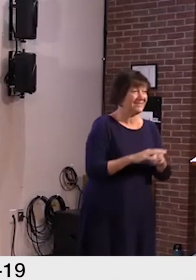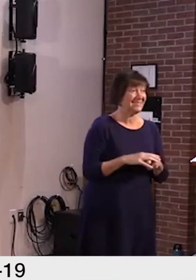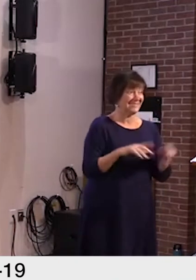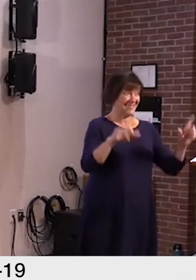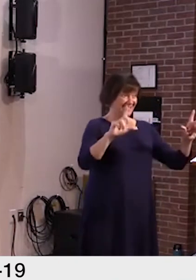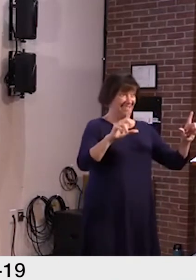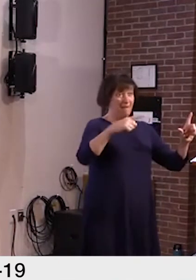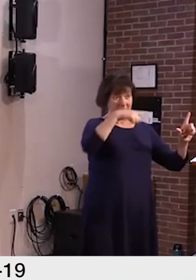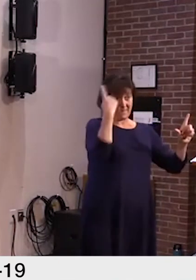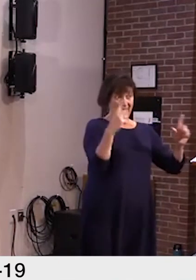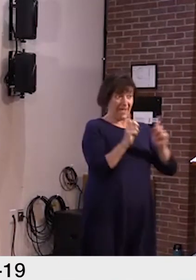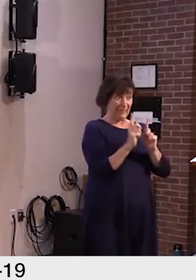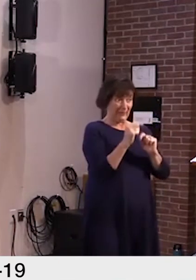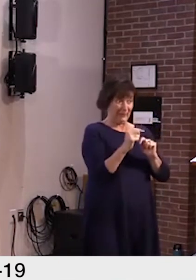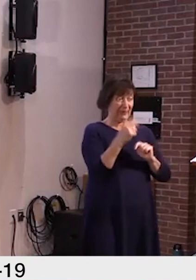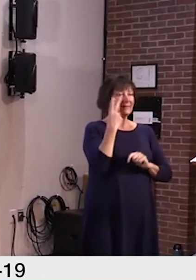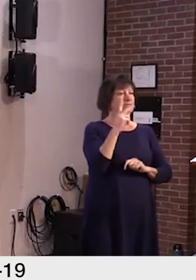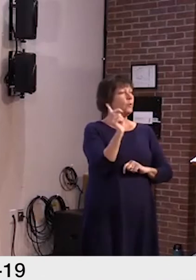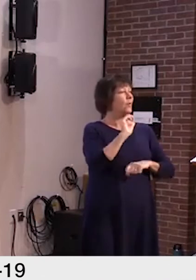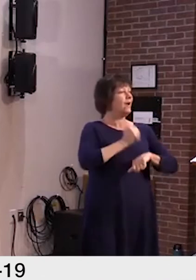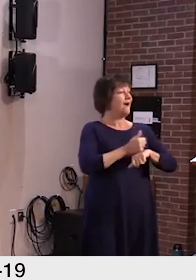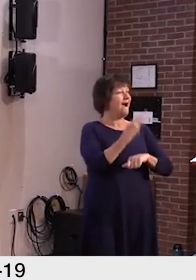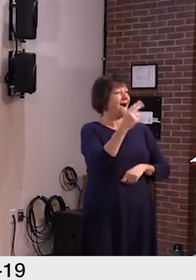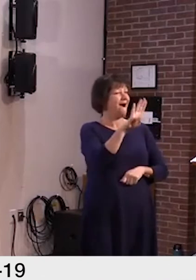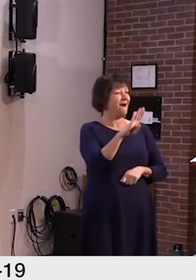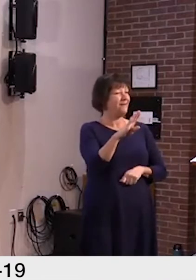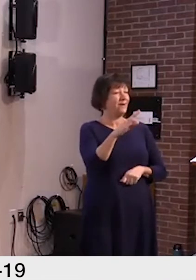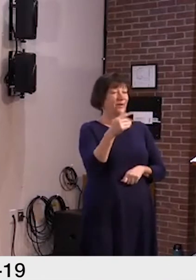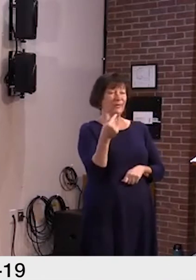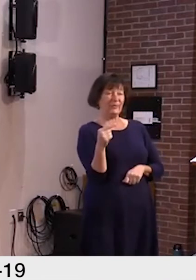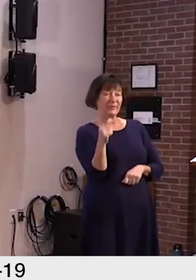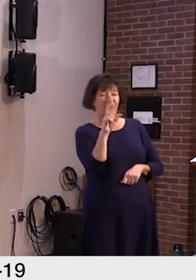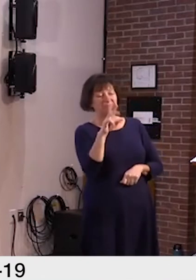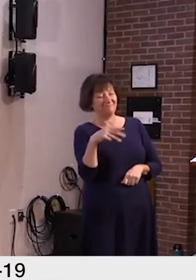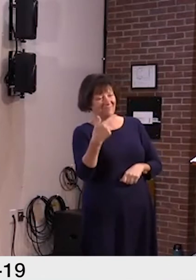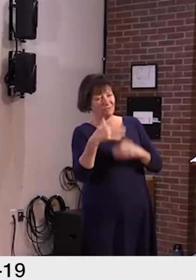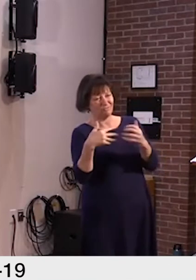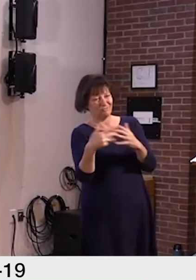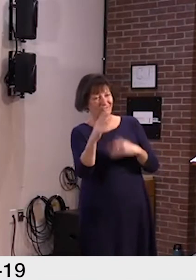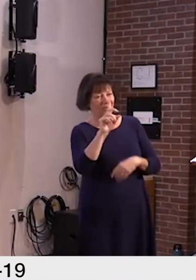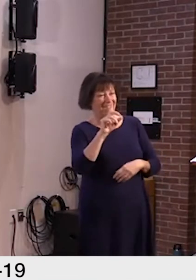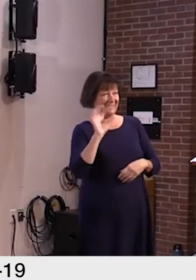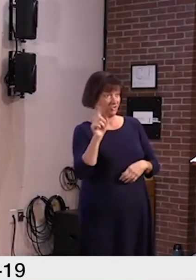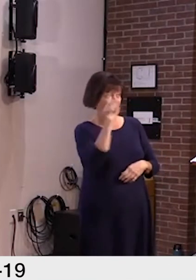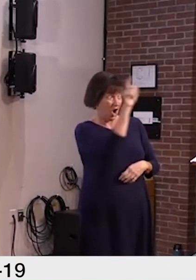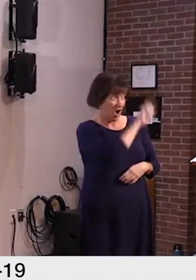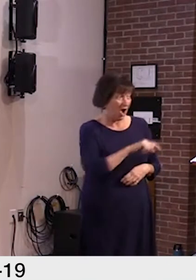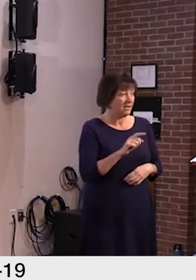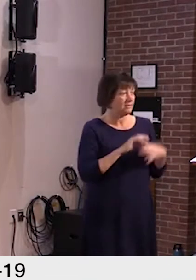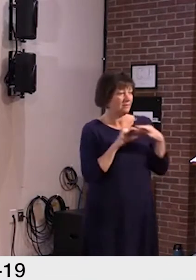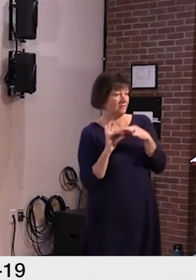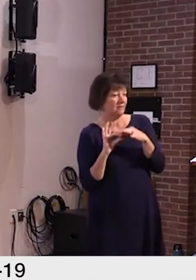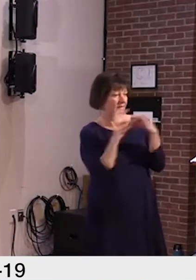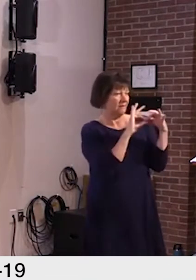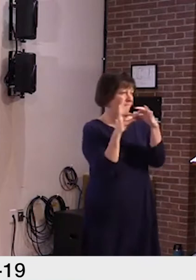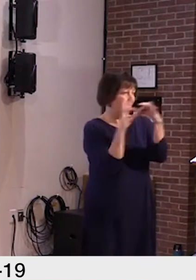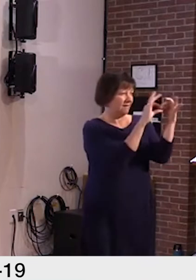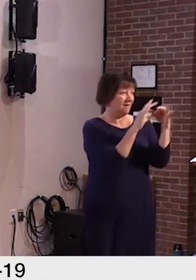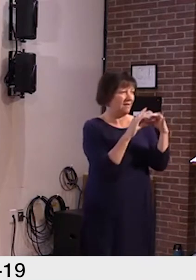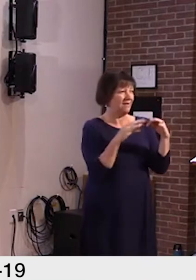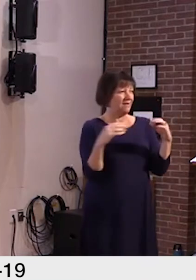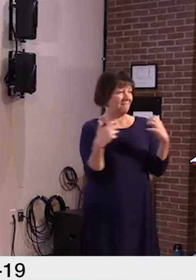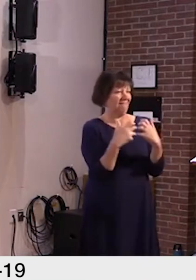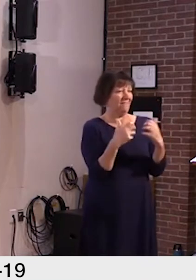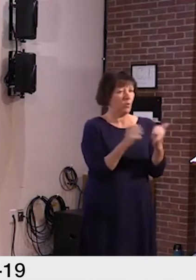show the location of the hubs. The gray dots are the affiliated locations and sites that may belong